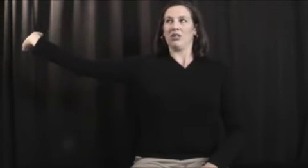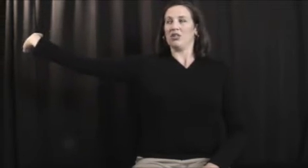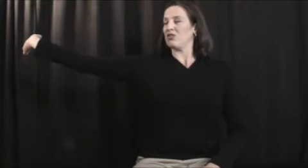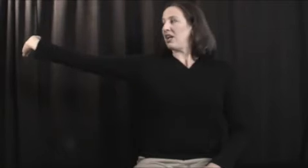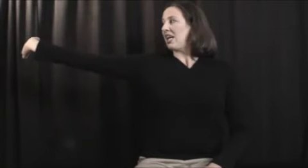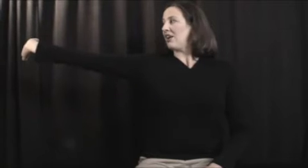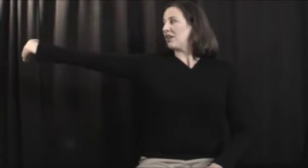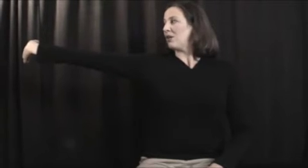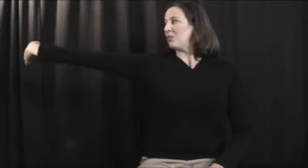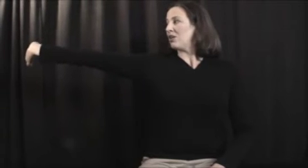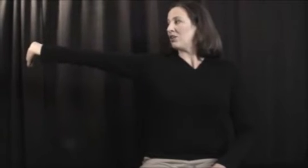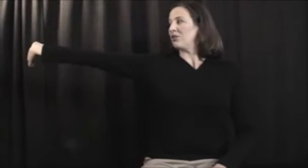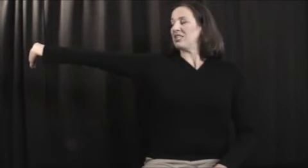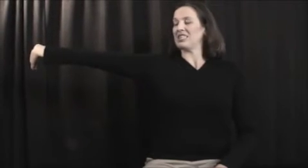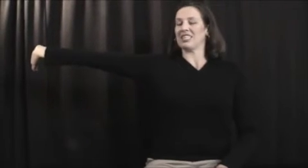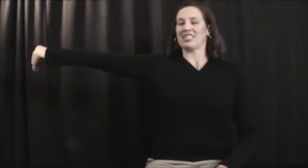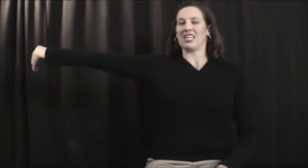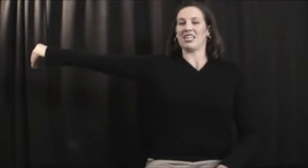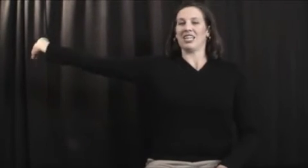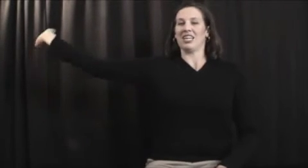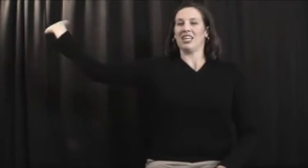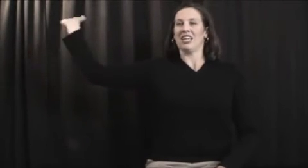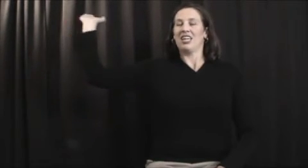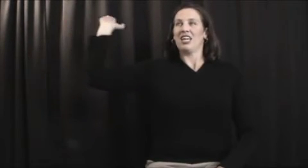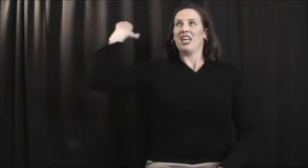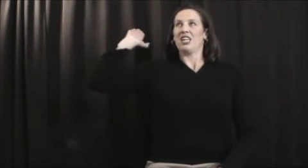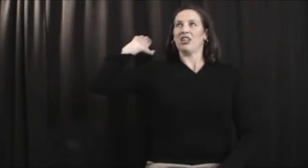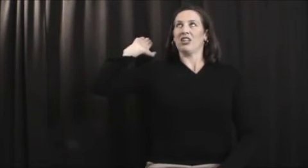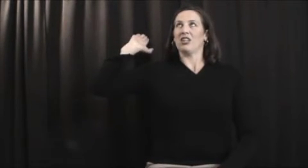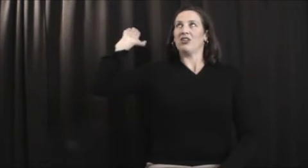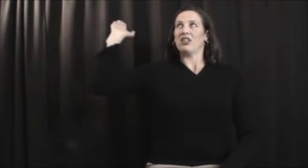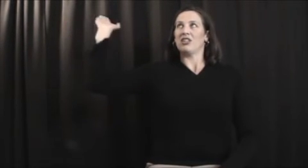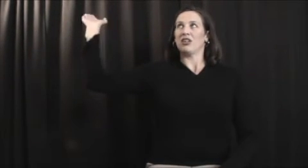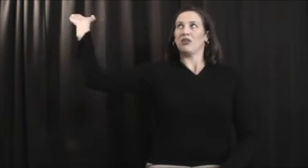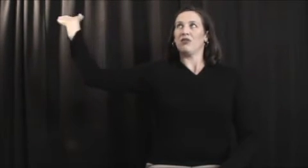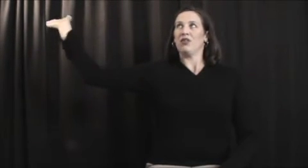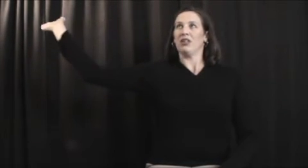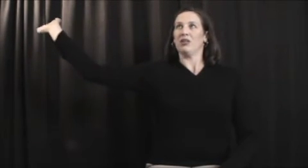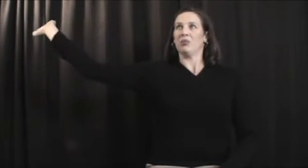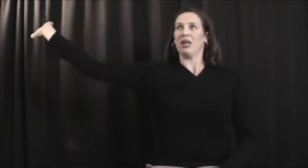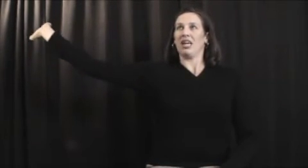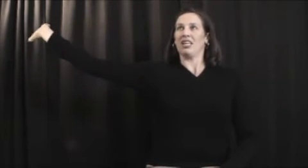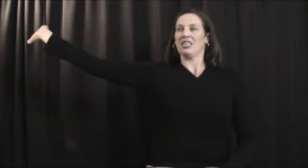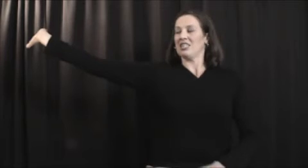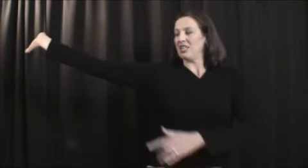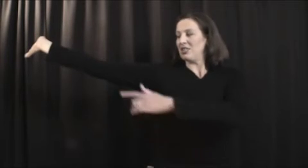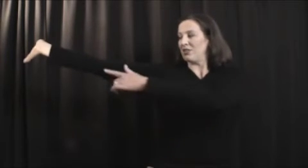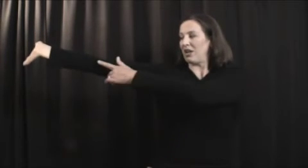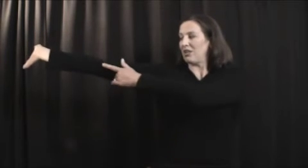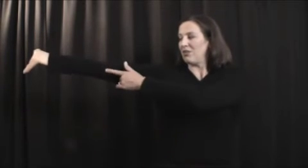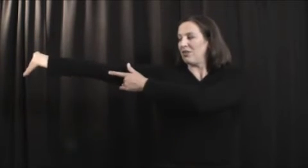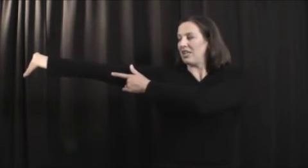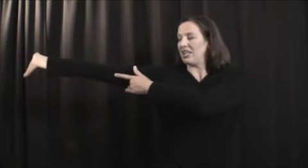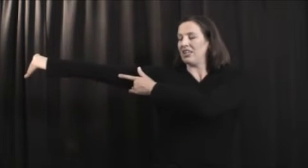straight out, keeping your wrist extended. And you're going to notice you're going to feel the pain and the tension right through here.